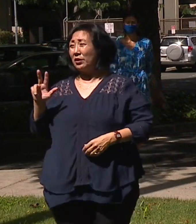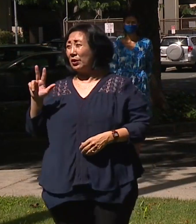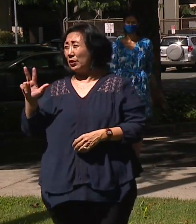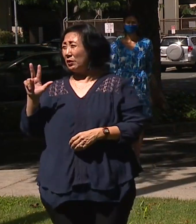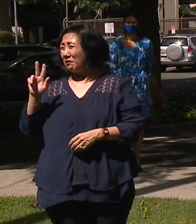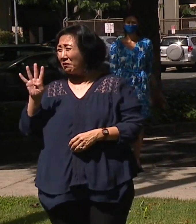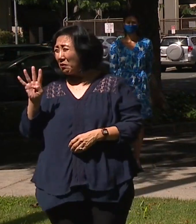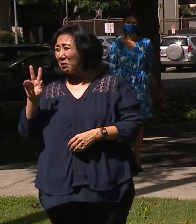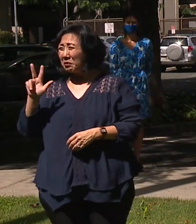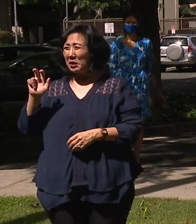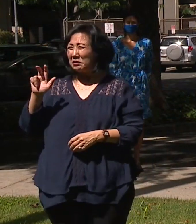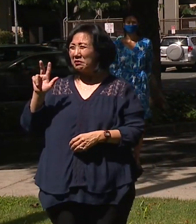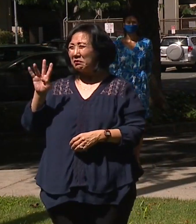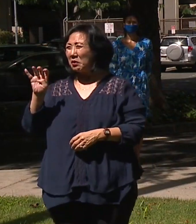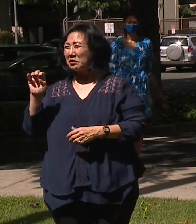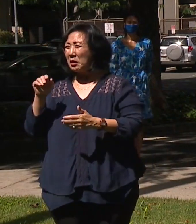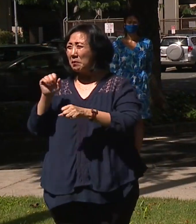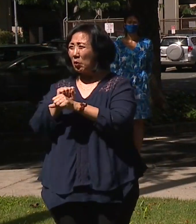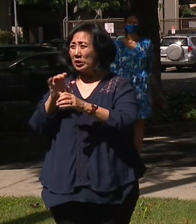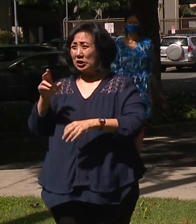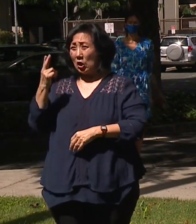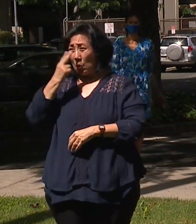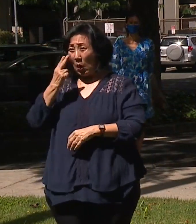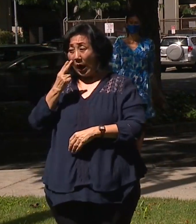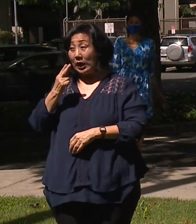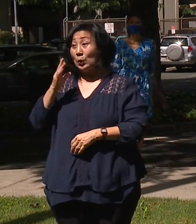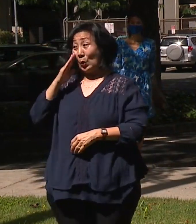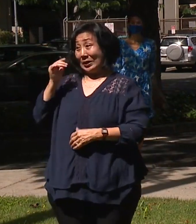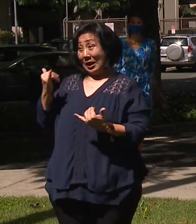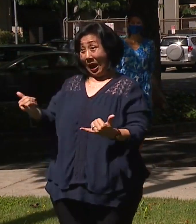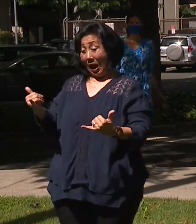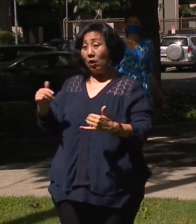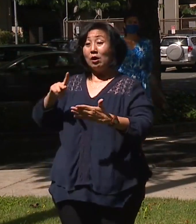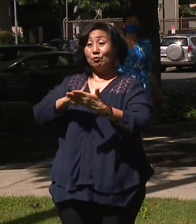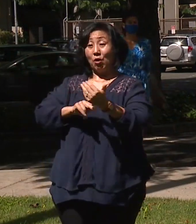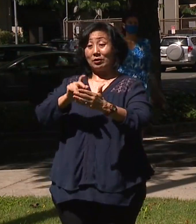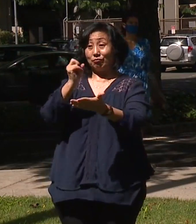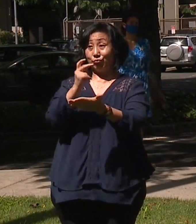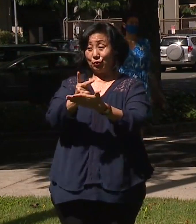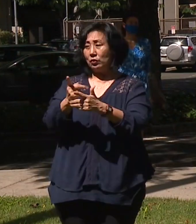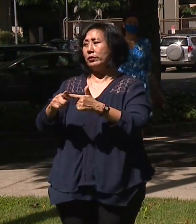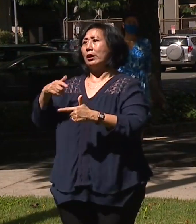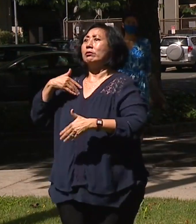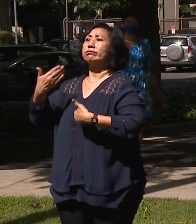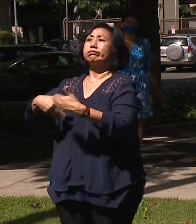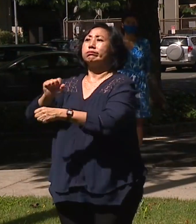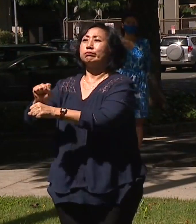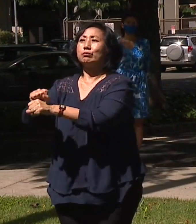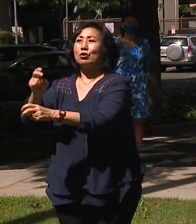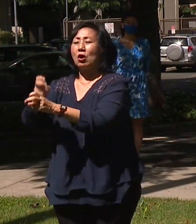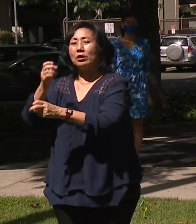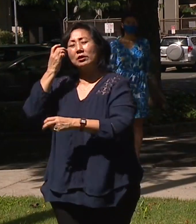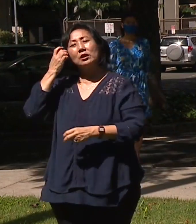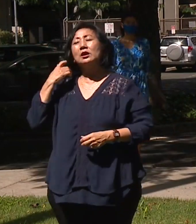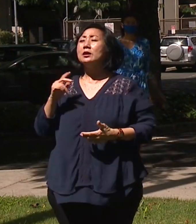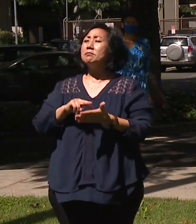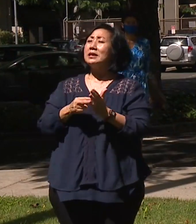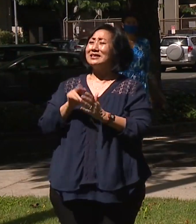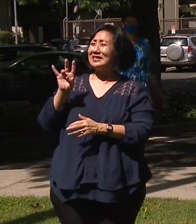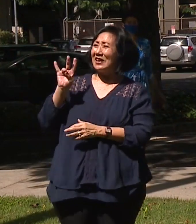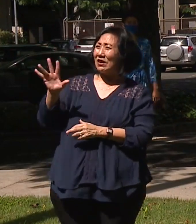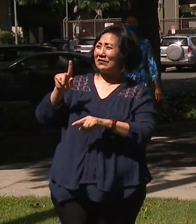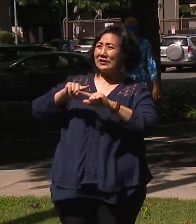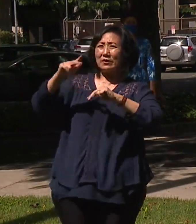we know that they're gonna be very busy for the next few months. So what are we doing? So we're looking at all about 75 different city